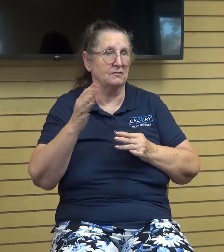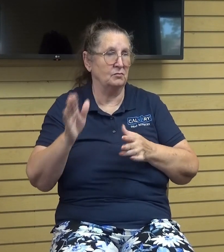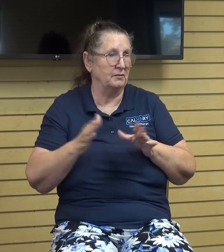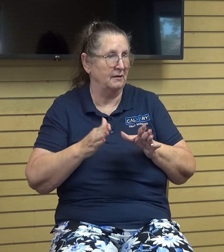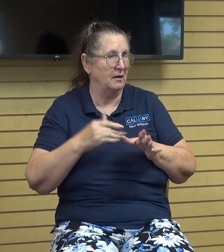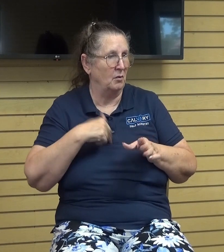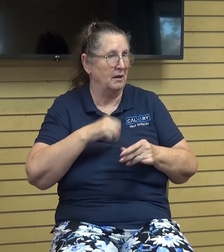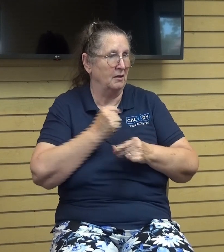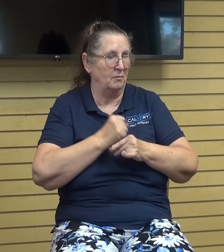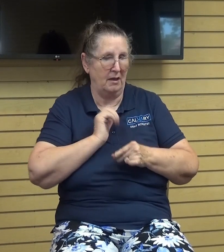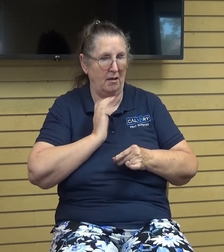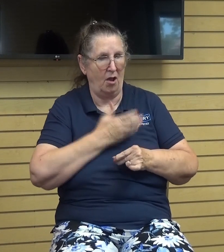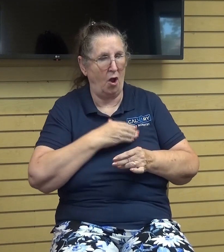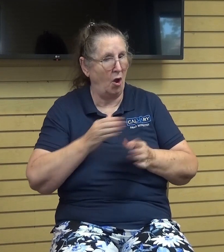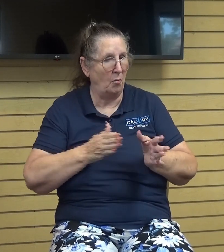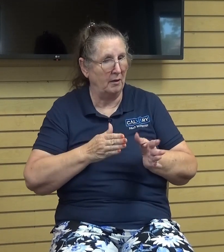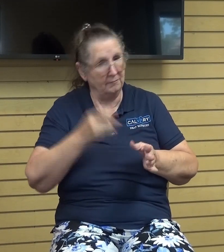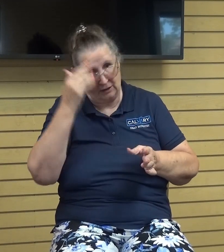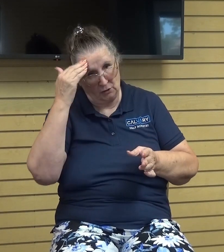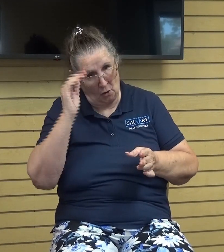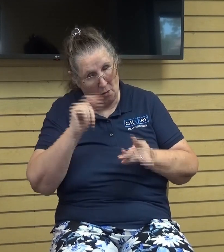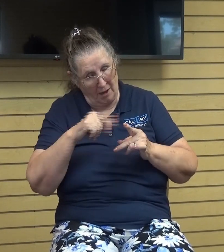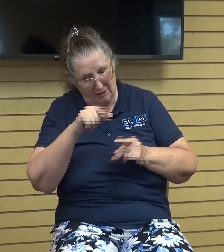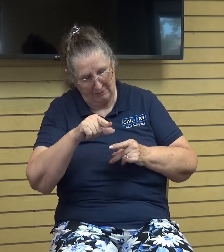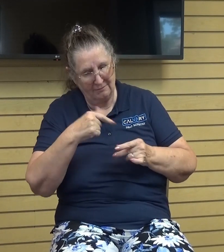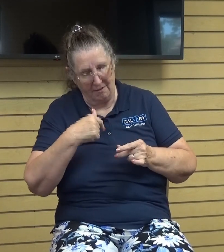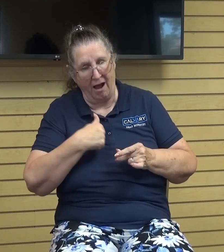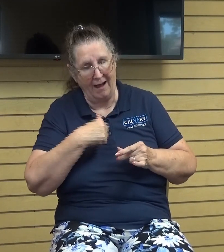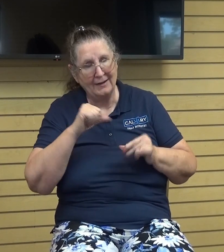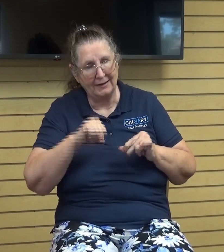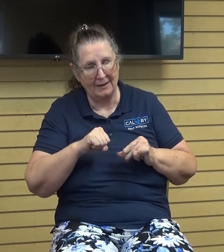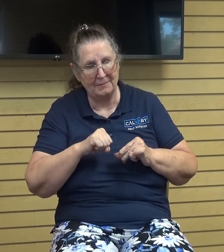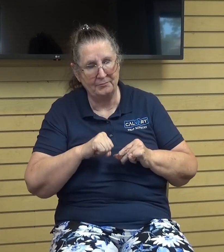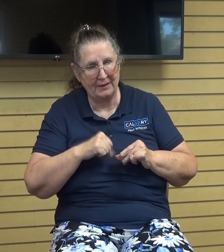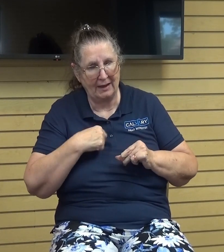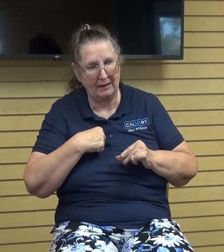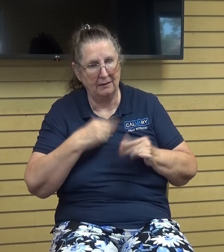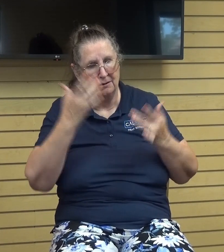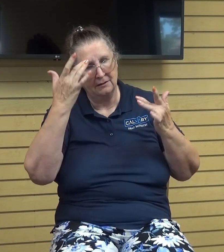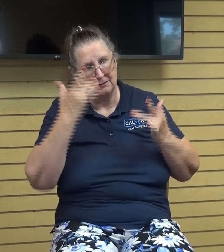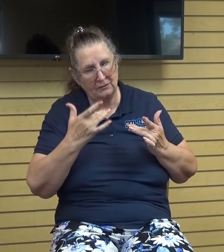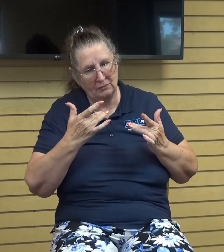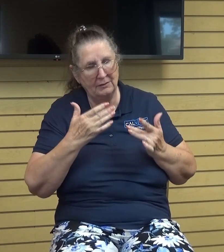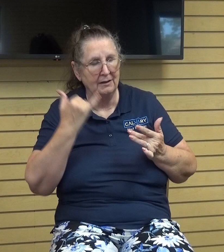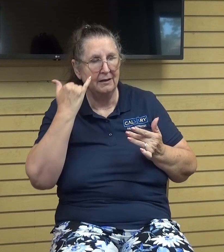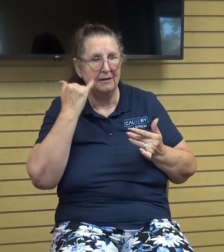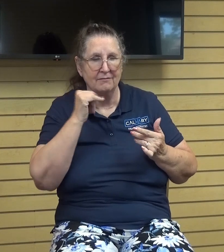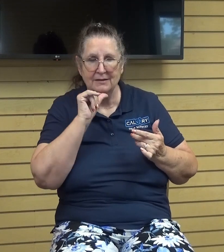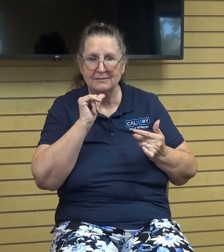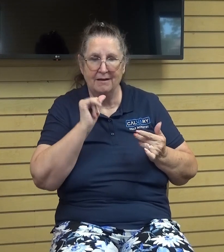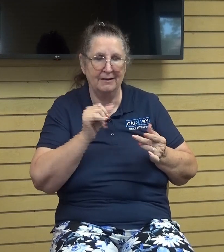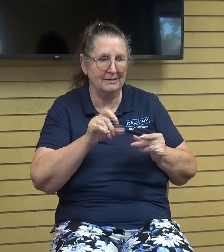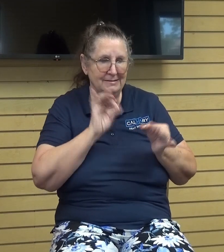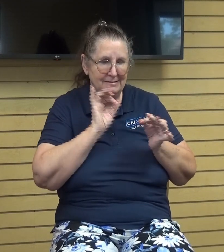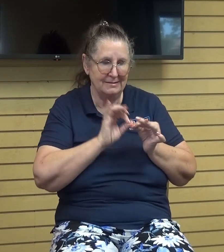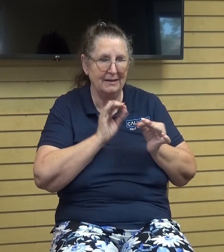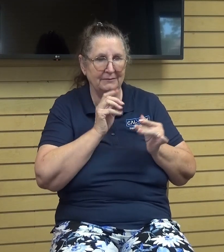can make our own plans i don't know about you guys but i know i can and then i can get disappointed or things don't go my way you know and just remembering that